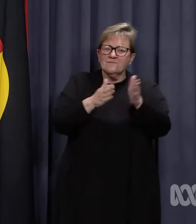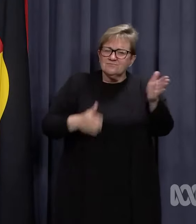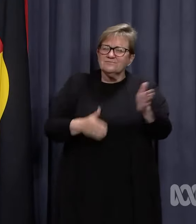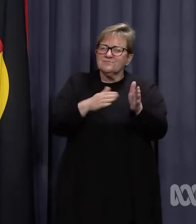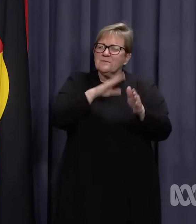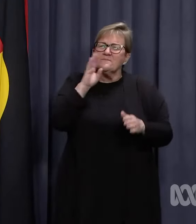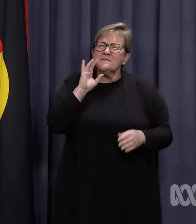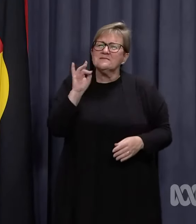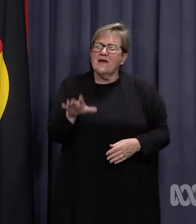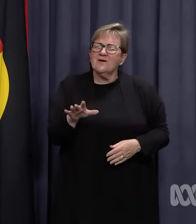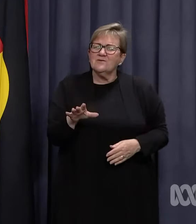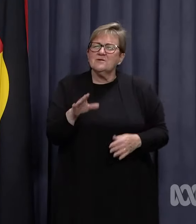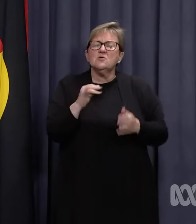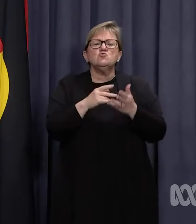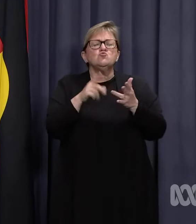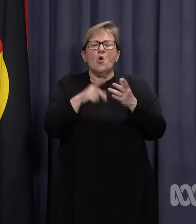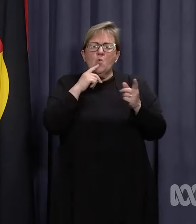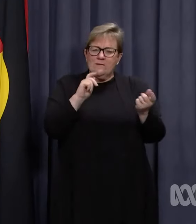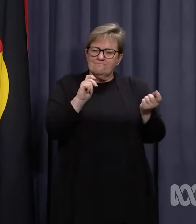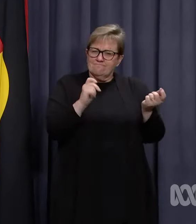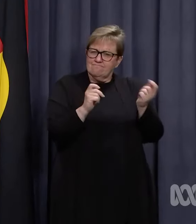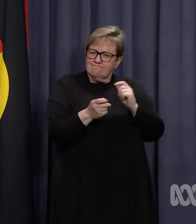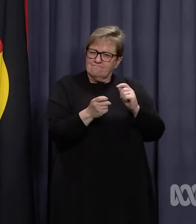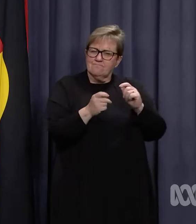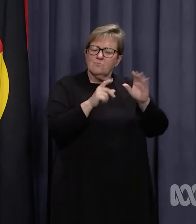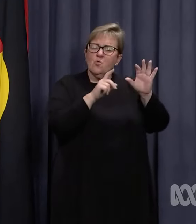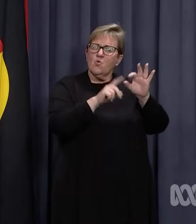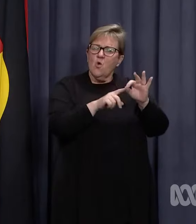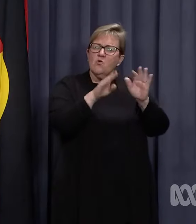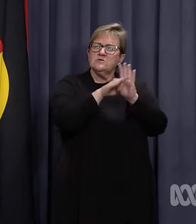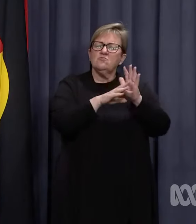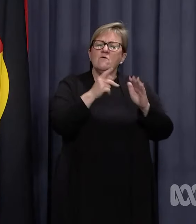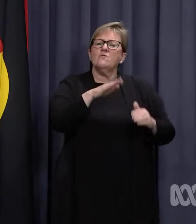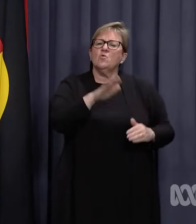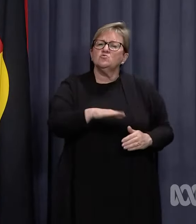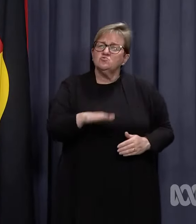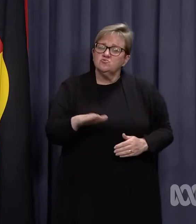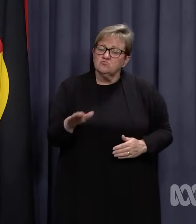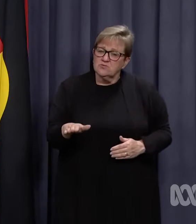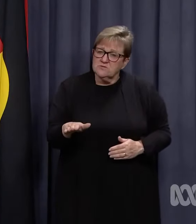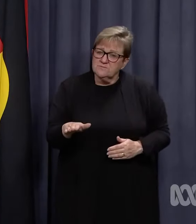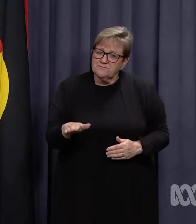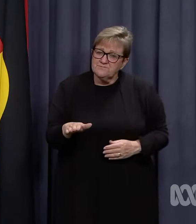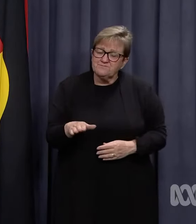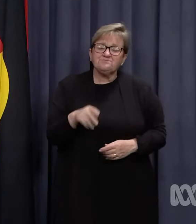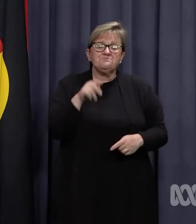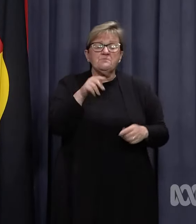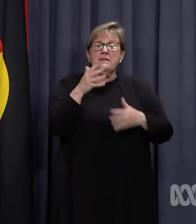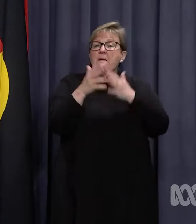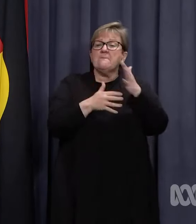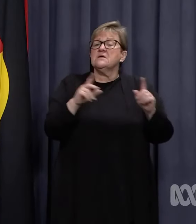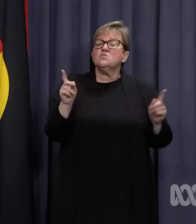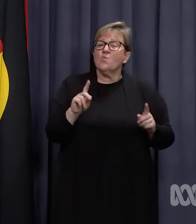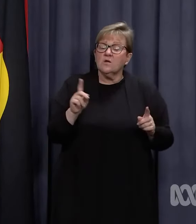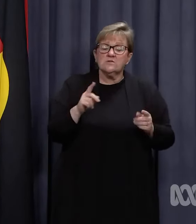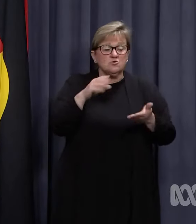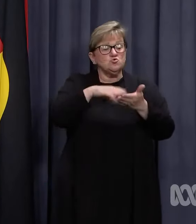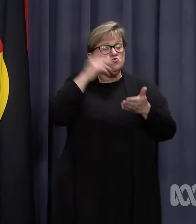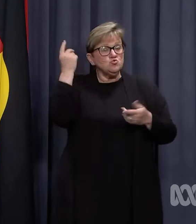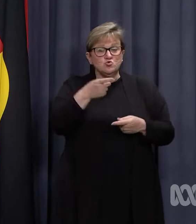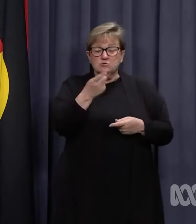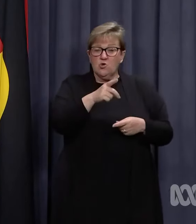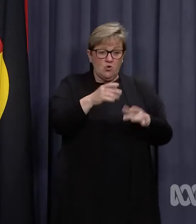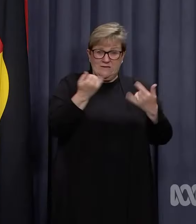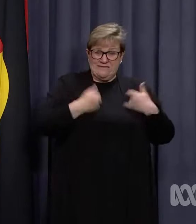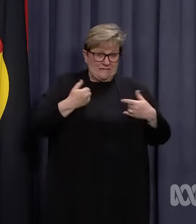So there will be a modified quarantine regime for children, this will mean that students who are not